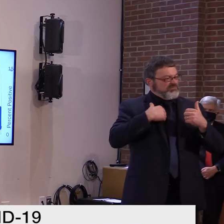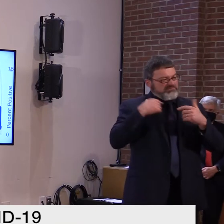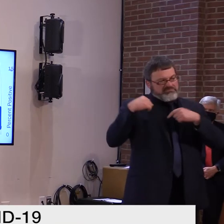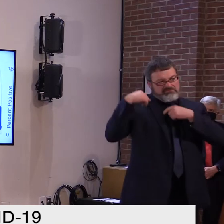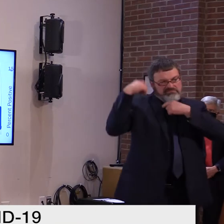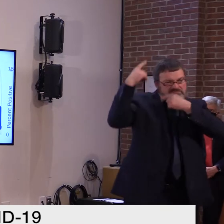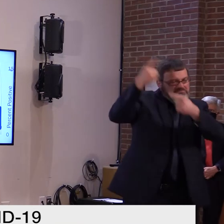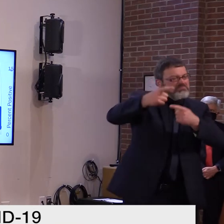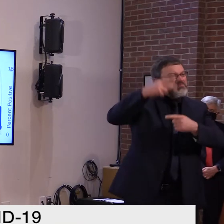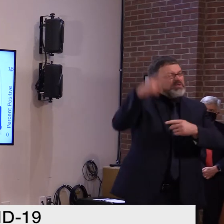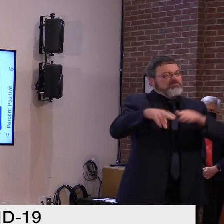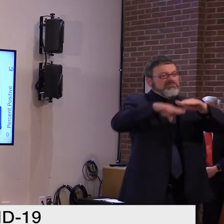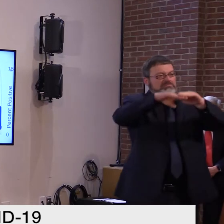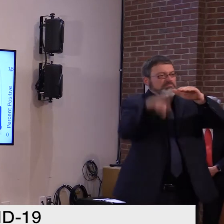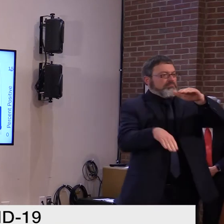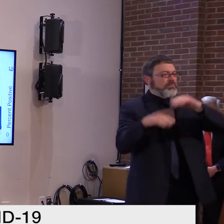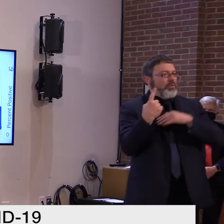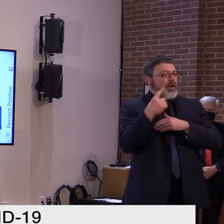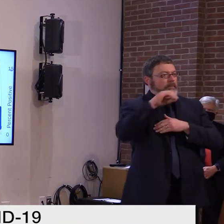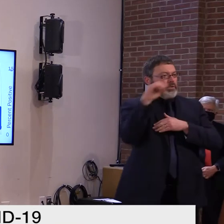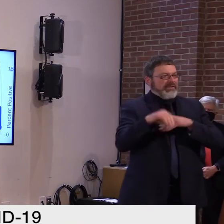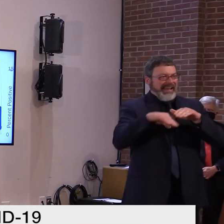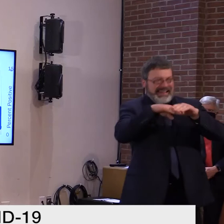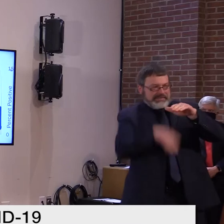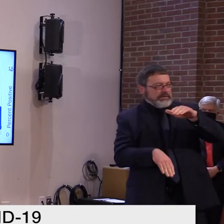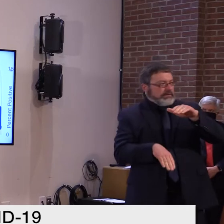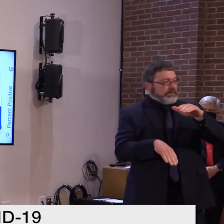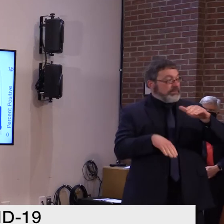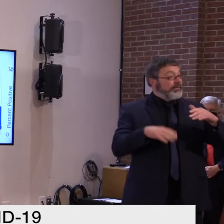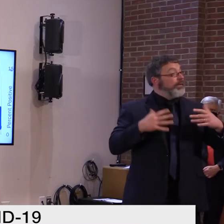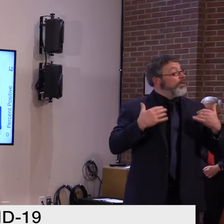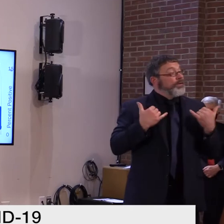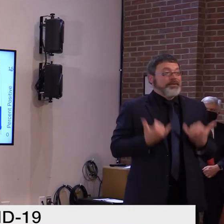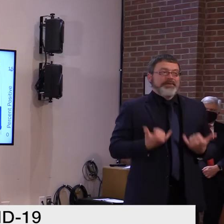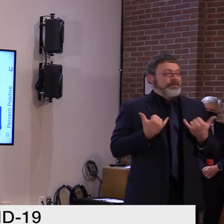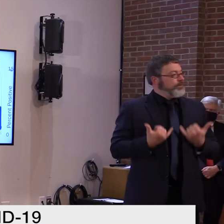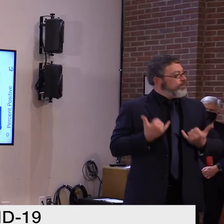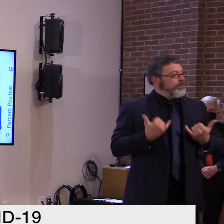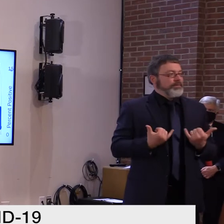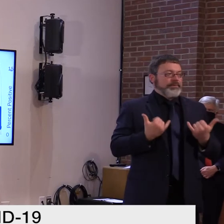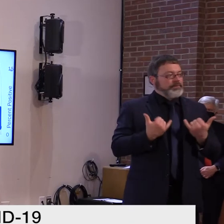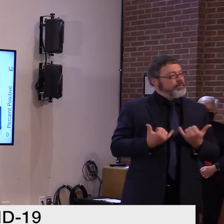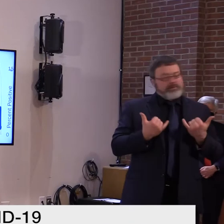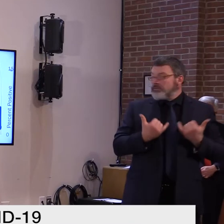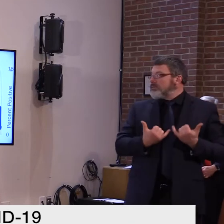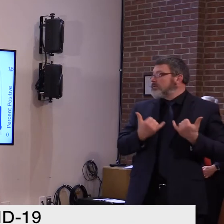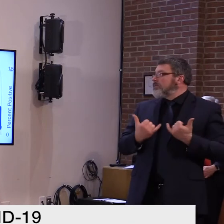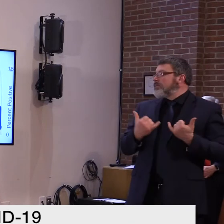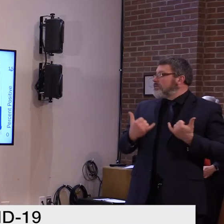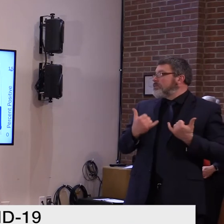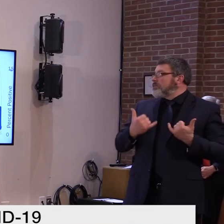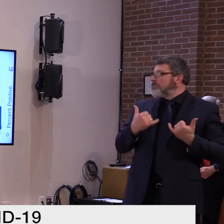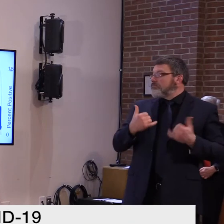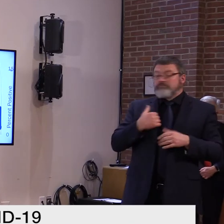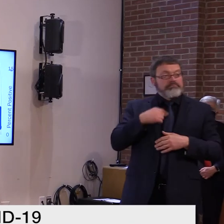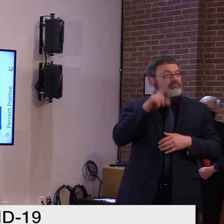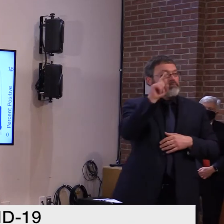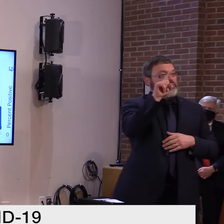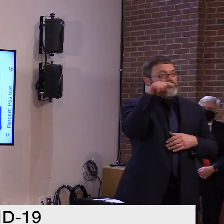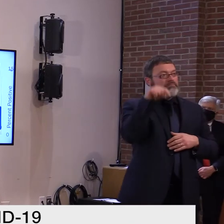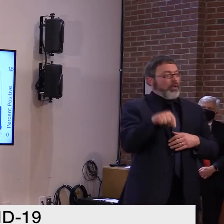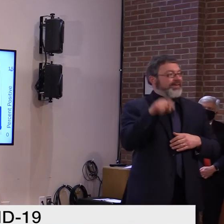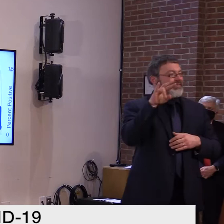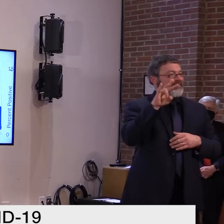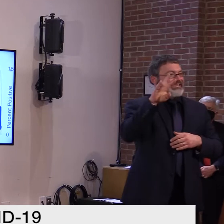You'll see now that the seven-day average actually isn't listed on the slide. I'm sorry. But the positivity rate on